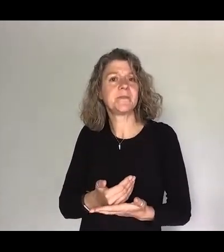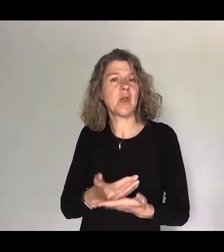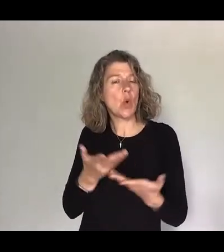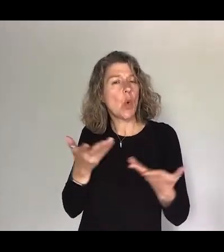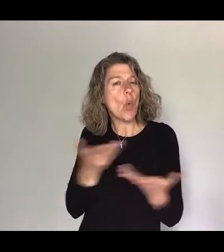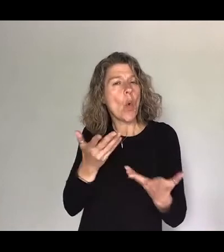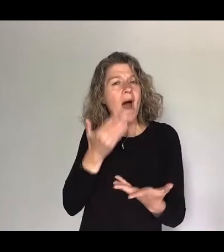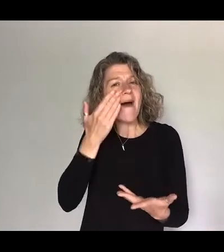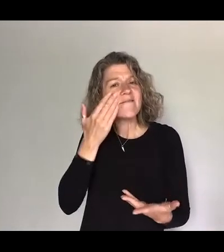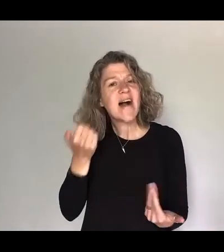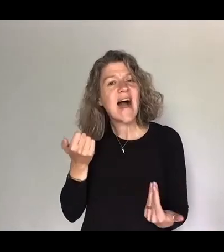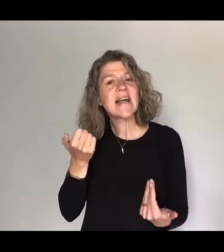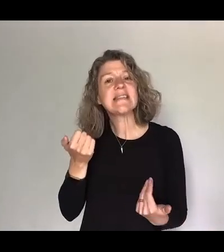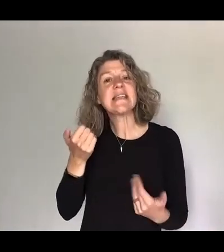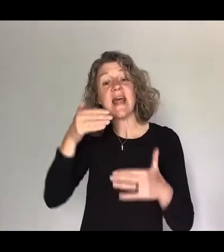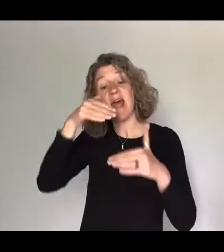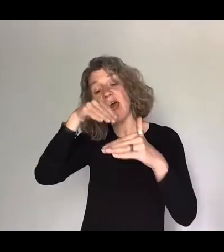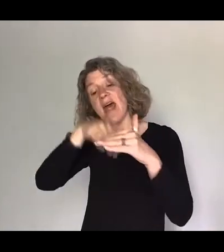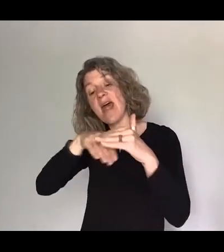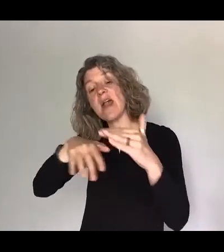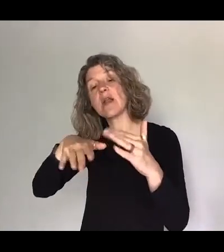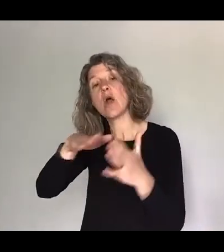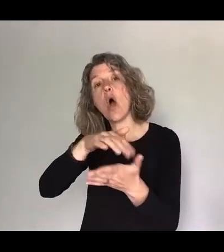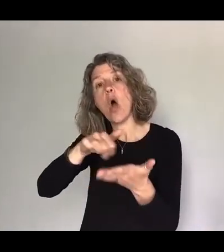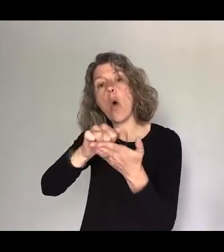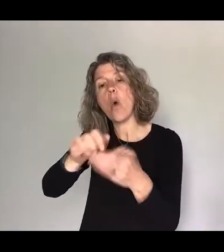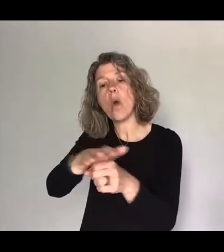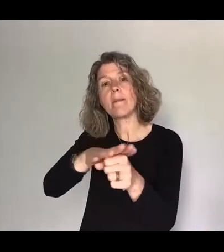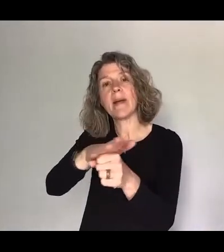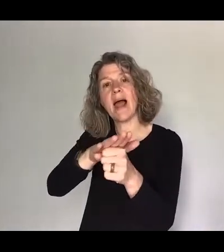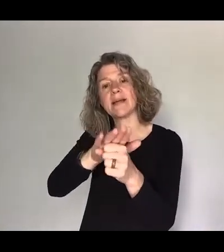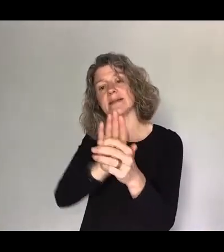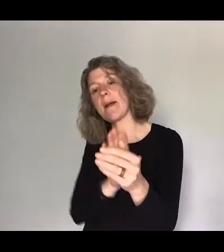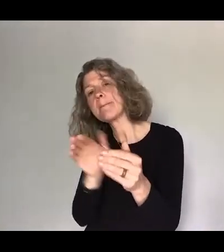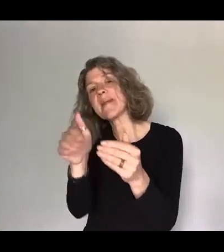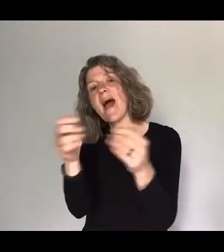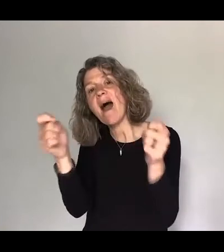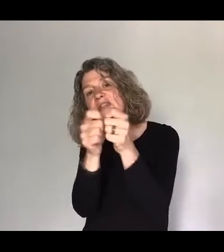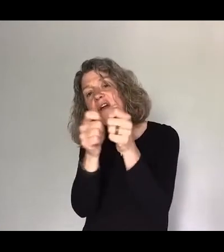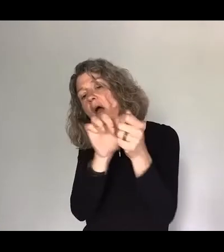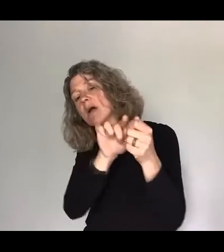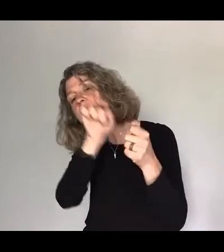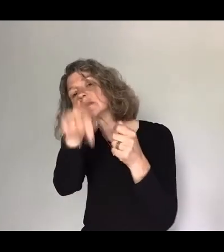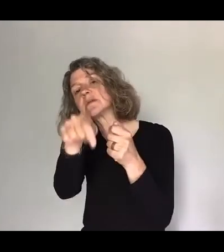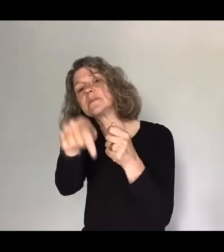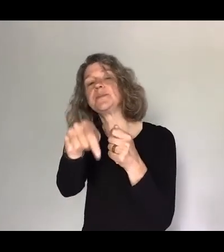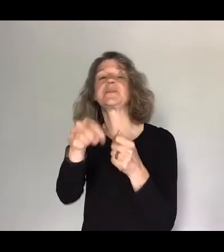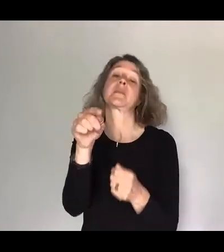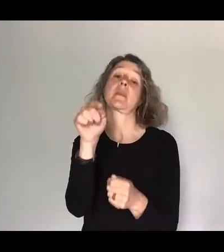the curtain in the holy place in an encounter with Jesus which we now have total and complete access